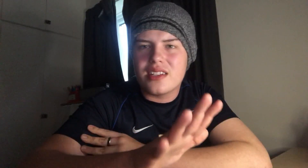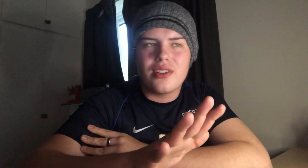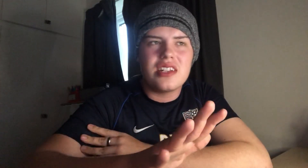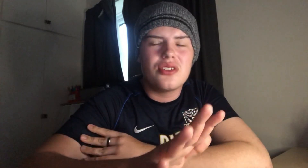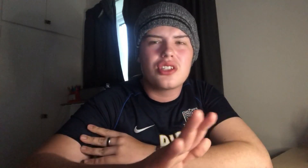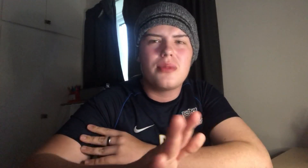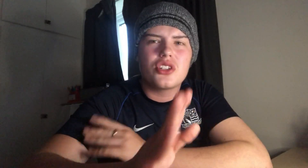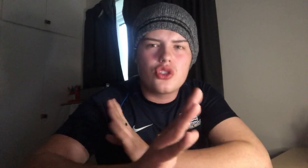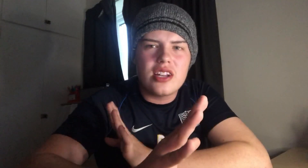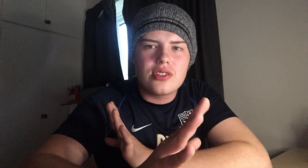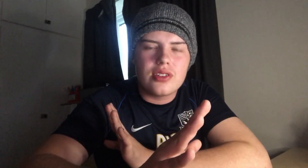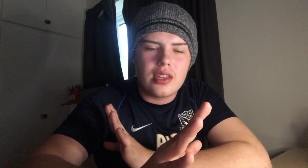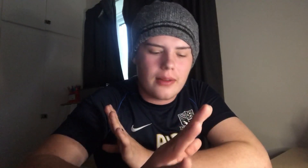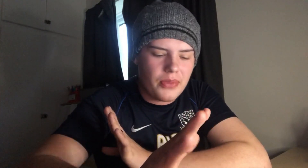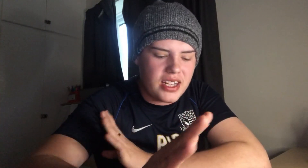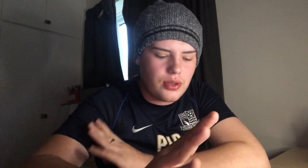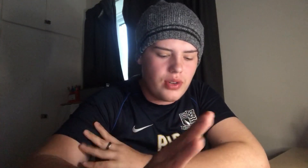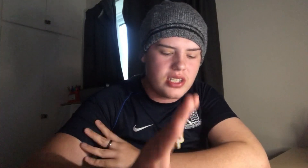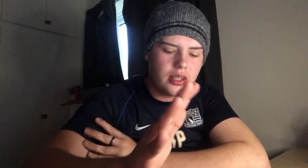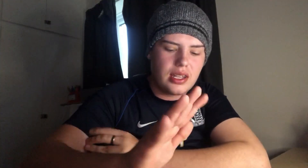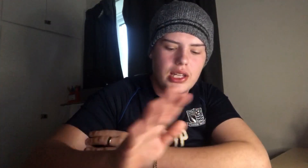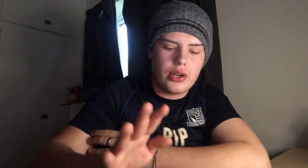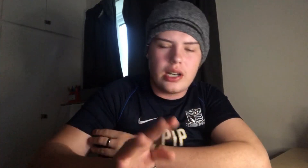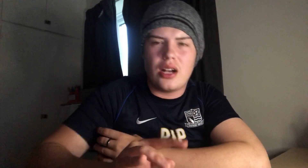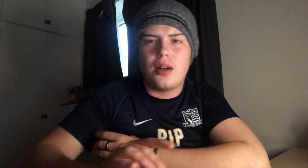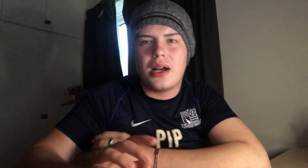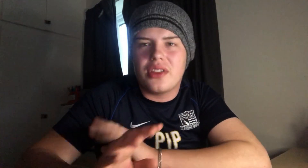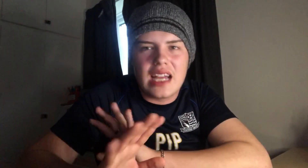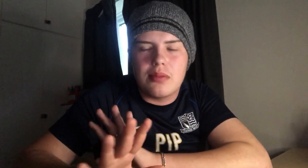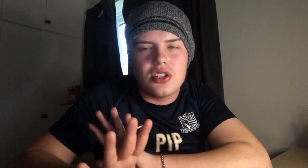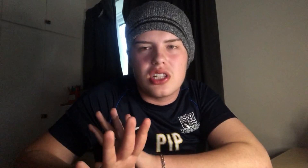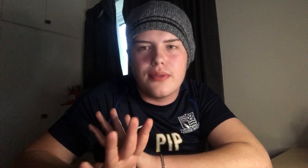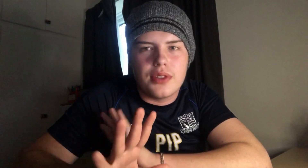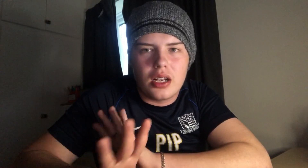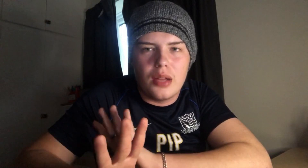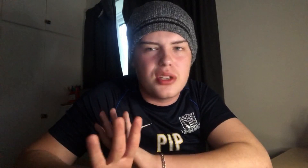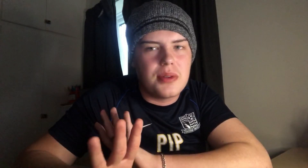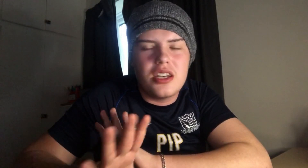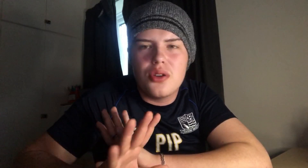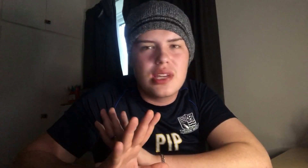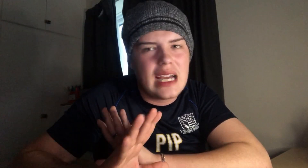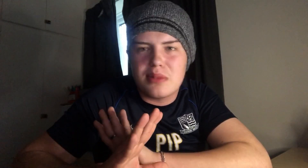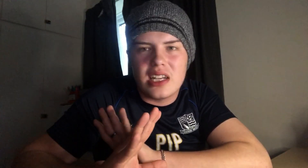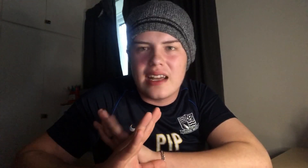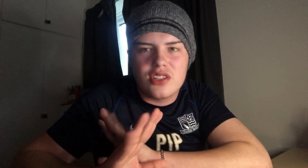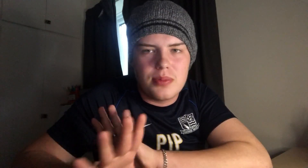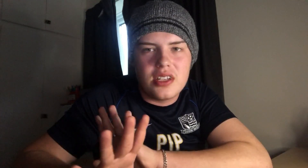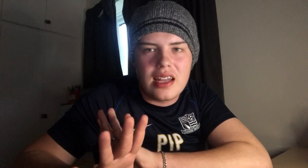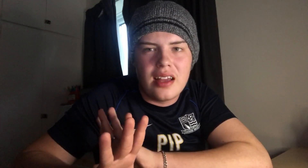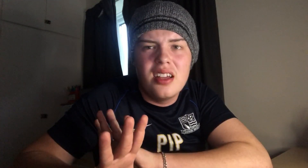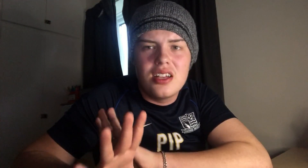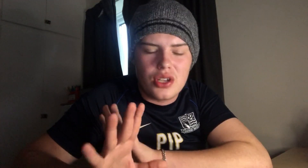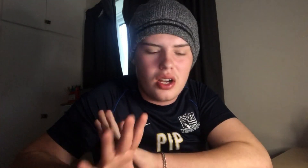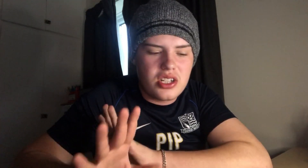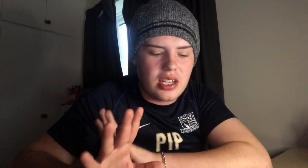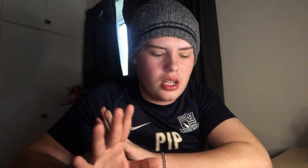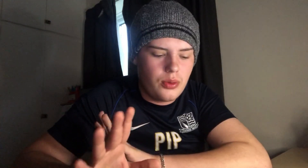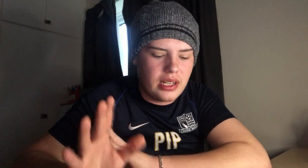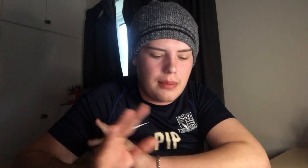thing in this video. It's not so much a transfer thing. It's a recent thing going out about the captaincy for the club. There's been no captain announcement yet. So I just think I want to get